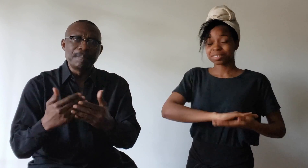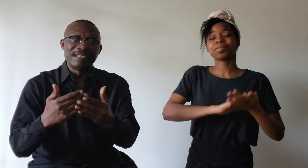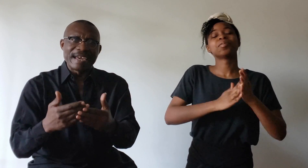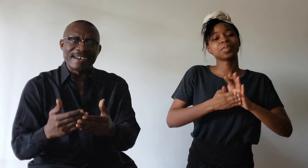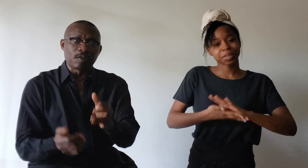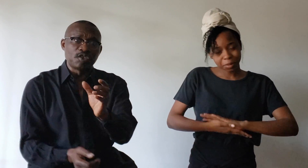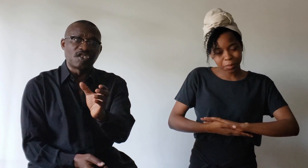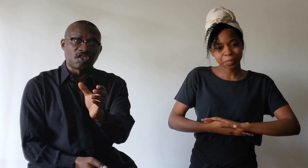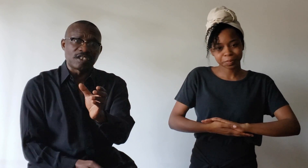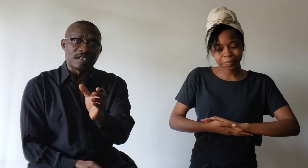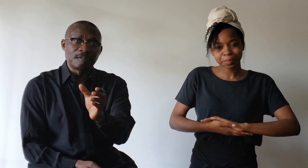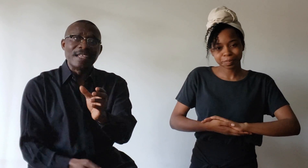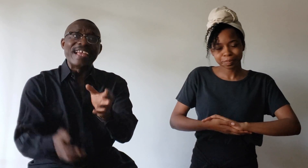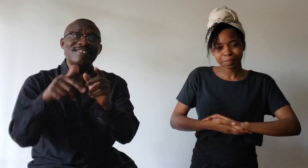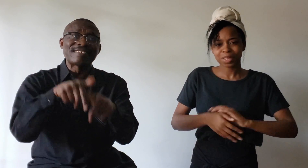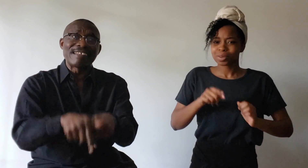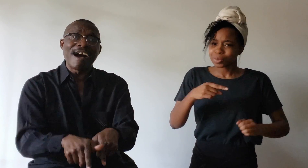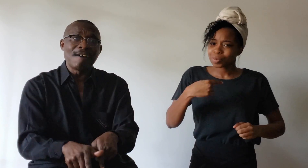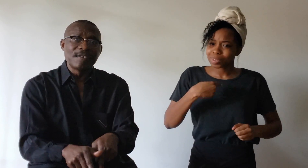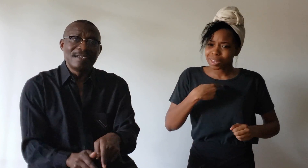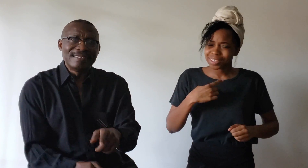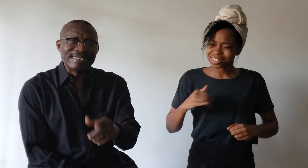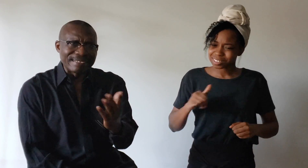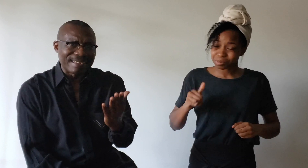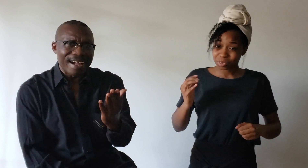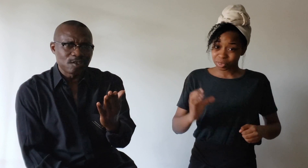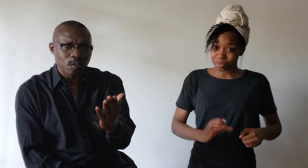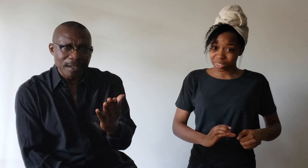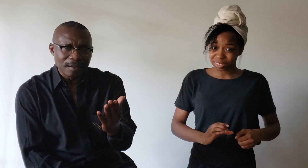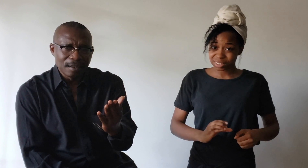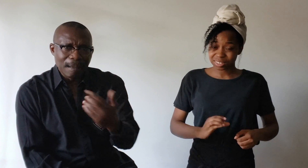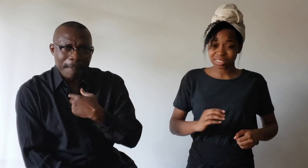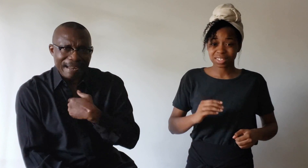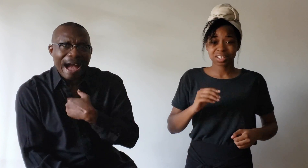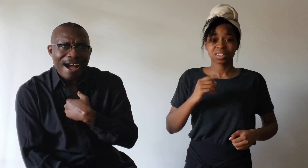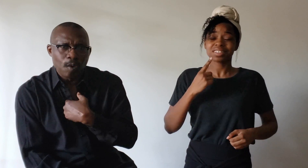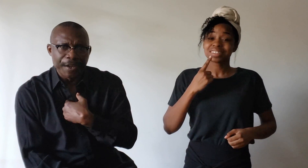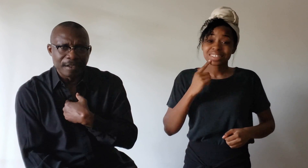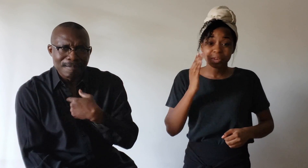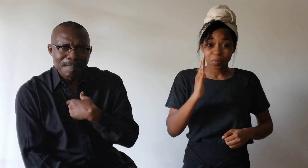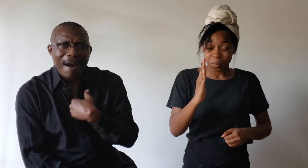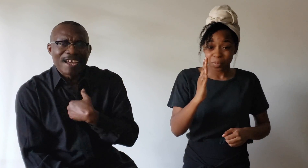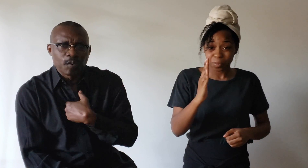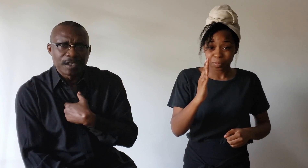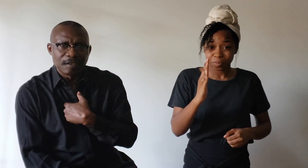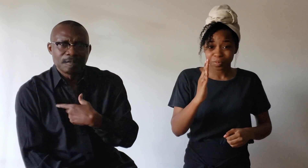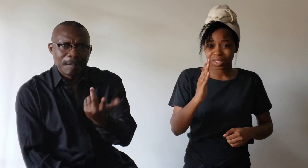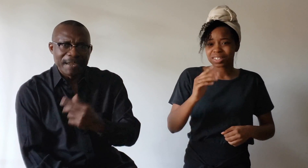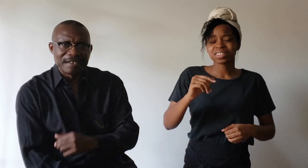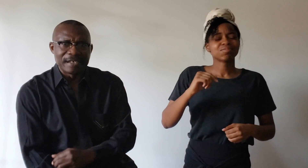be done. That's Jesus said. Instead of not God's will, but our will, my will be done.